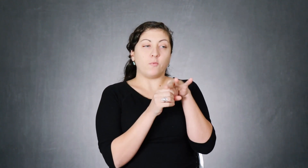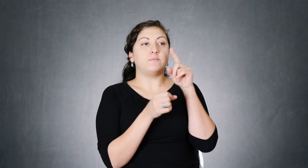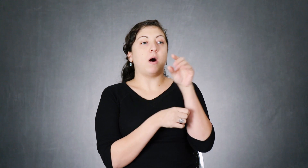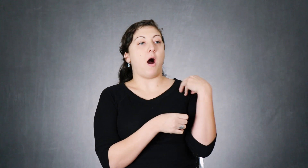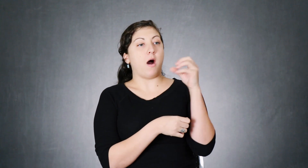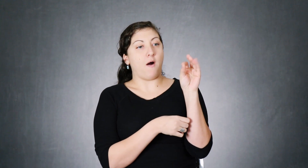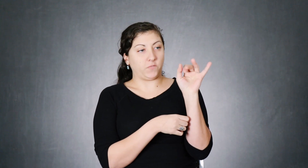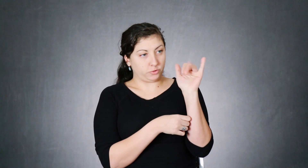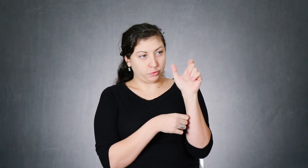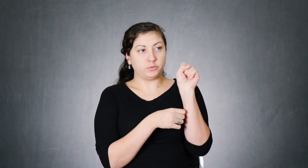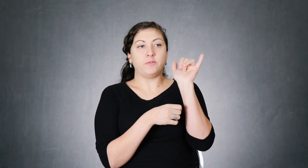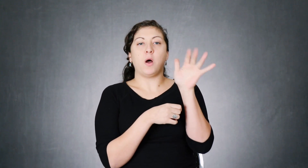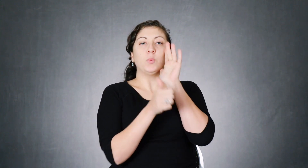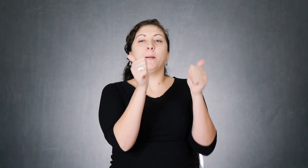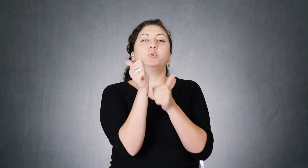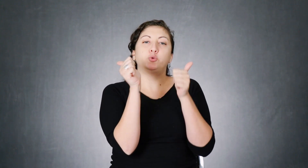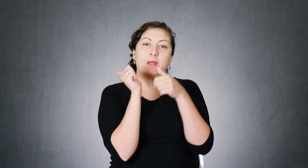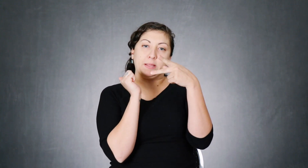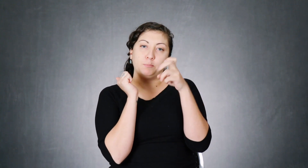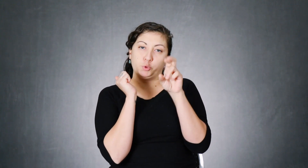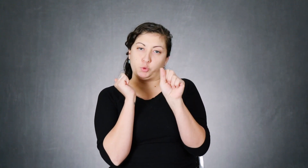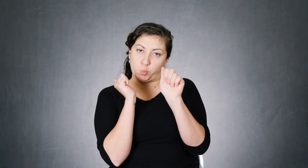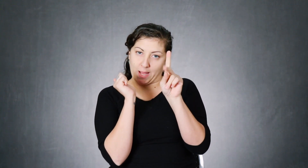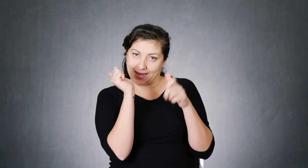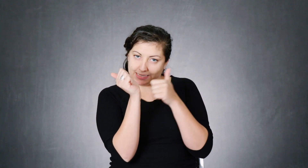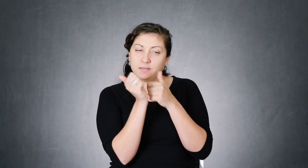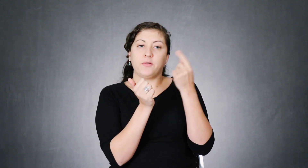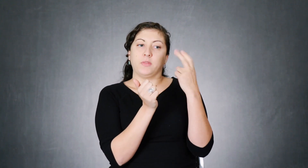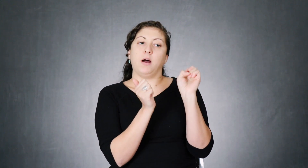And so we vote for officials who will make sure that the accommodations are met for Deaf people.